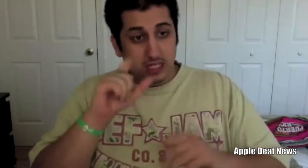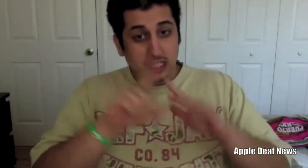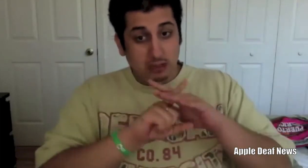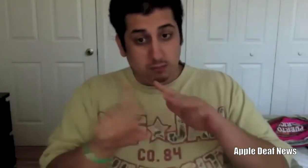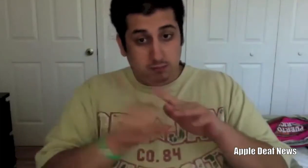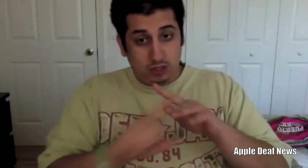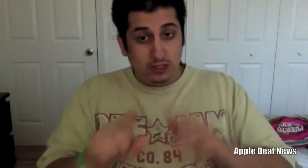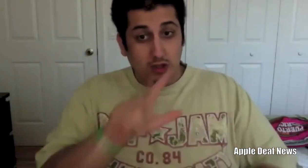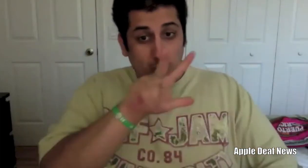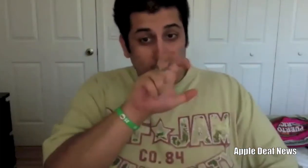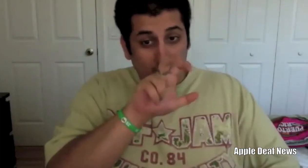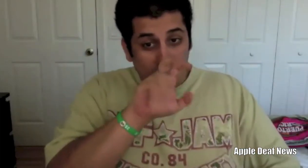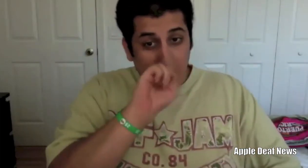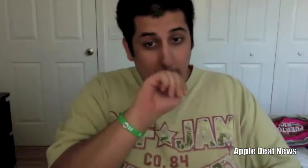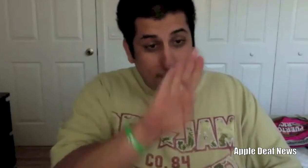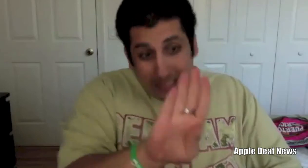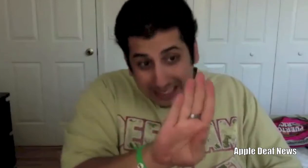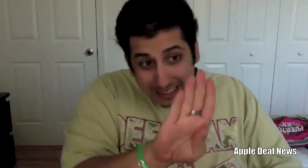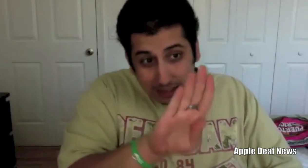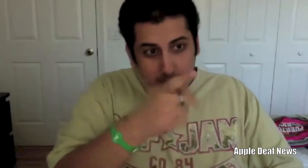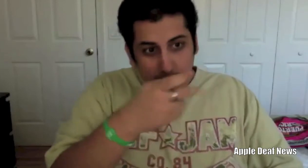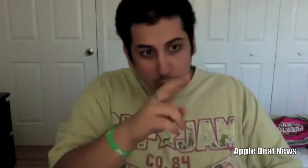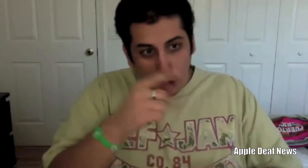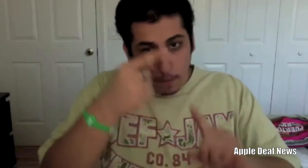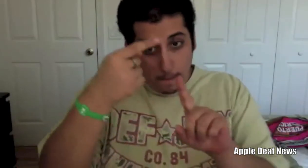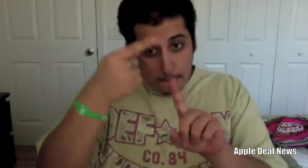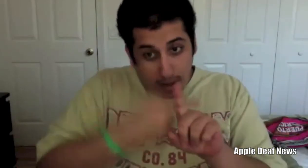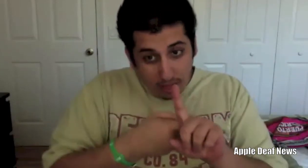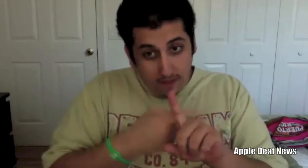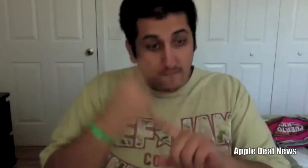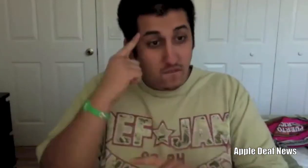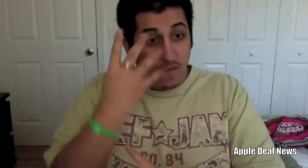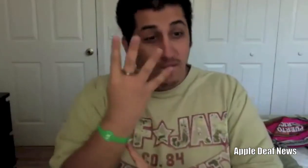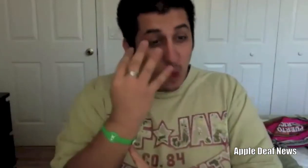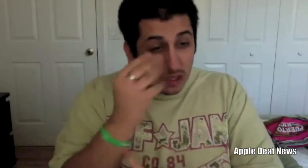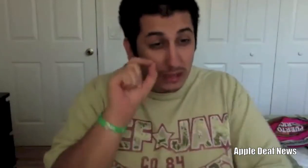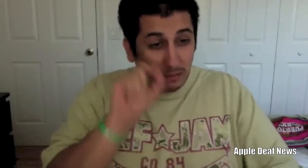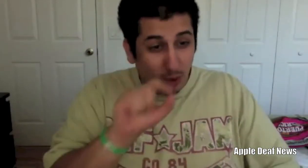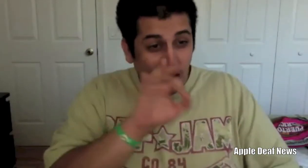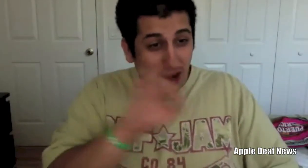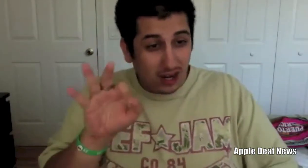I'm not going to die... I'm not what do you...